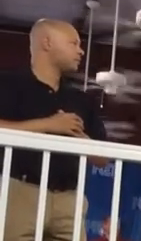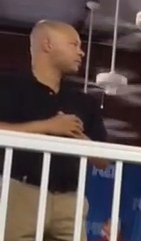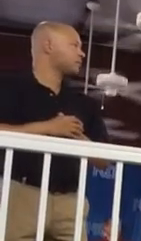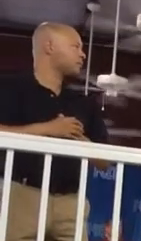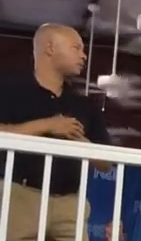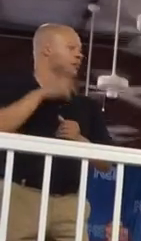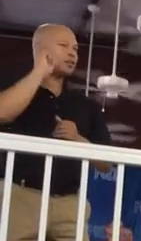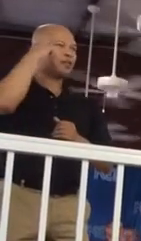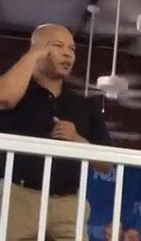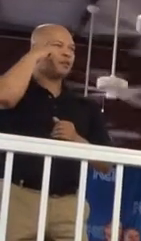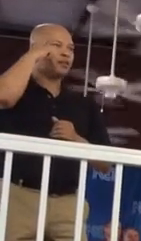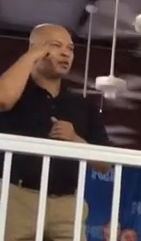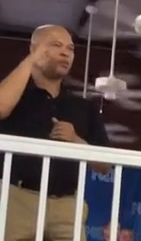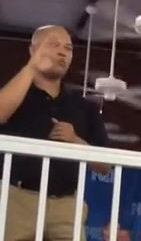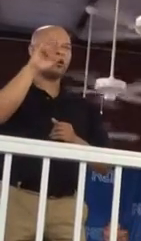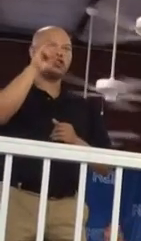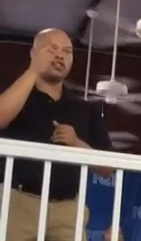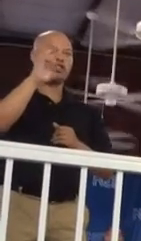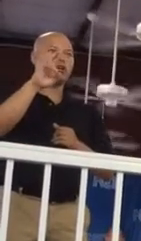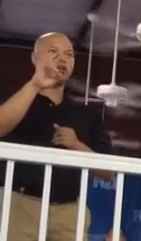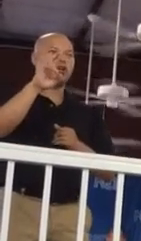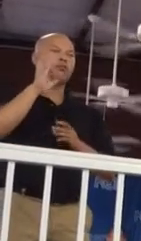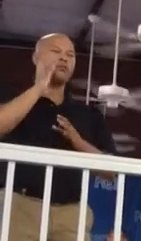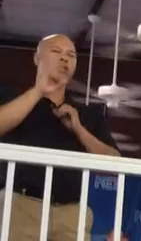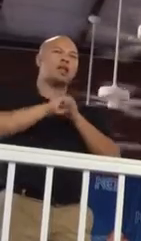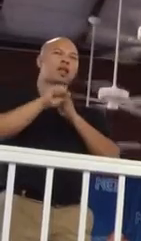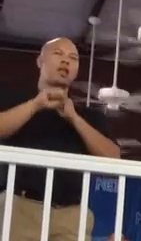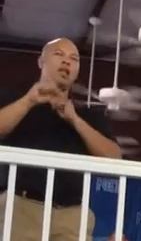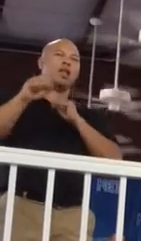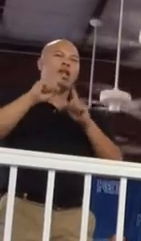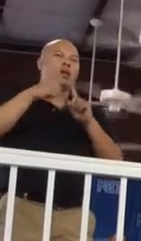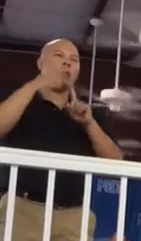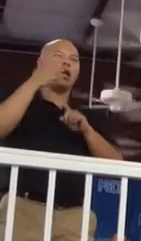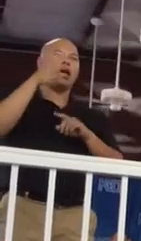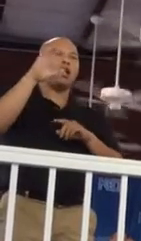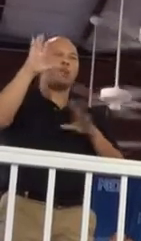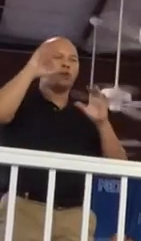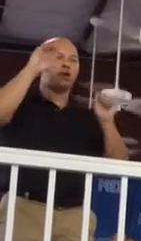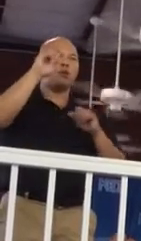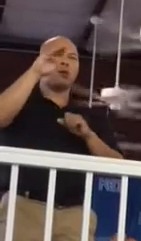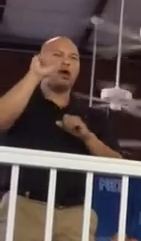Governor Beshear drones on about Obamacare.